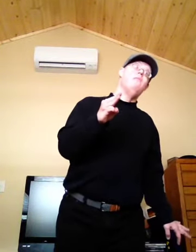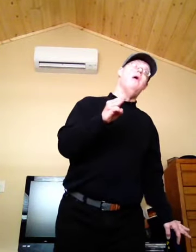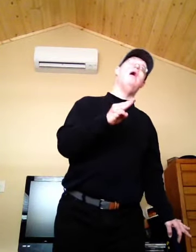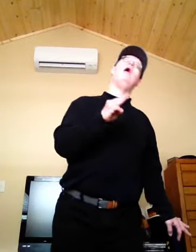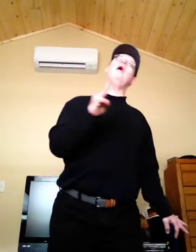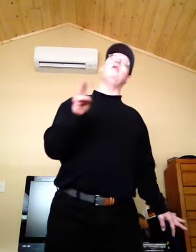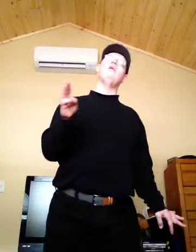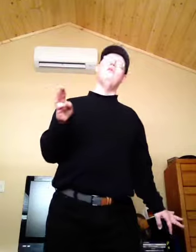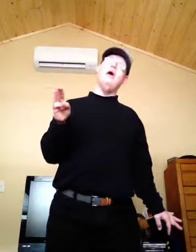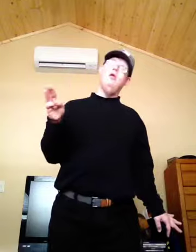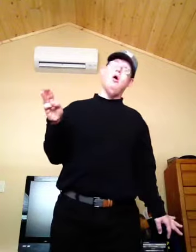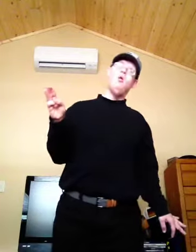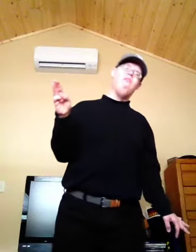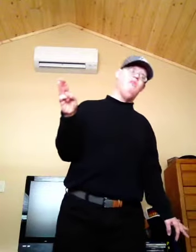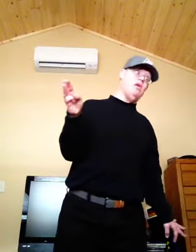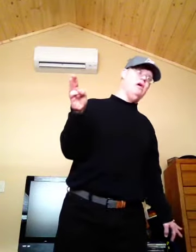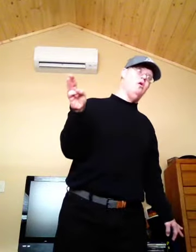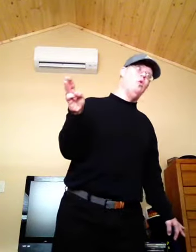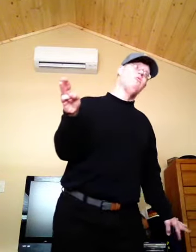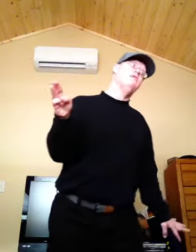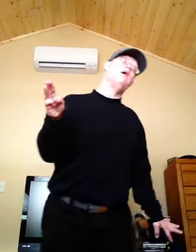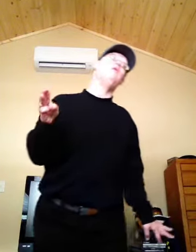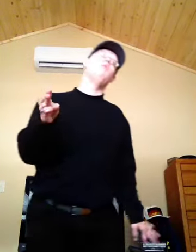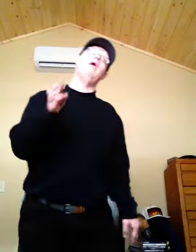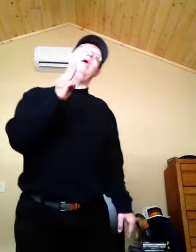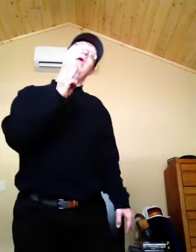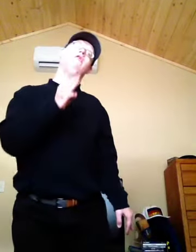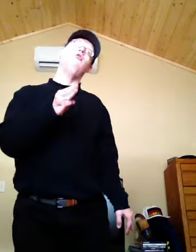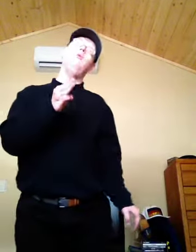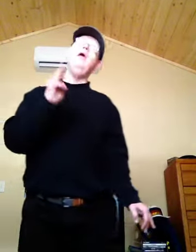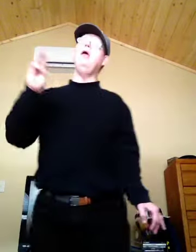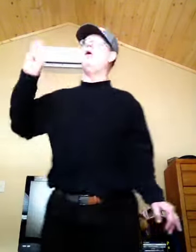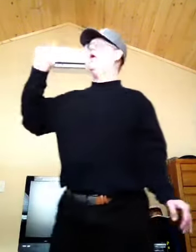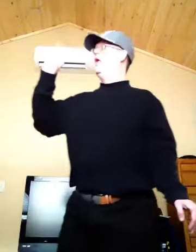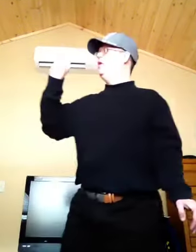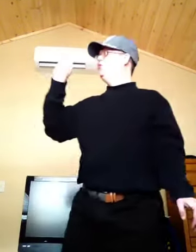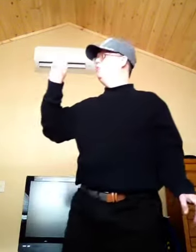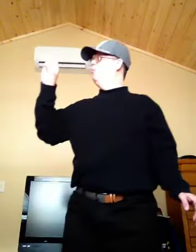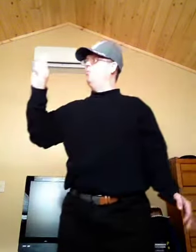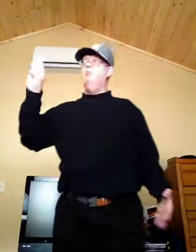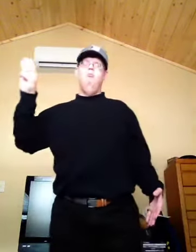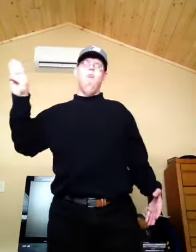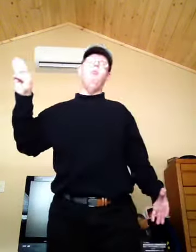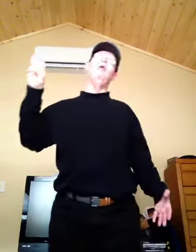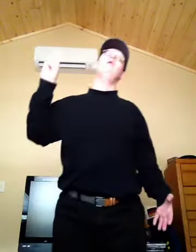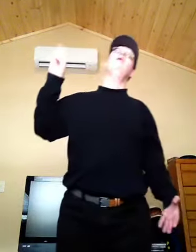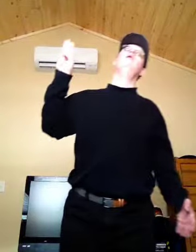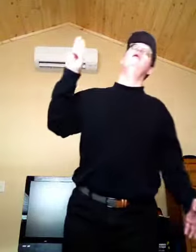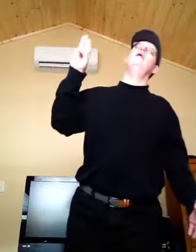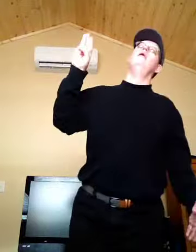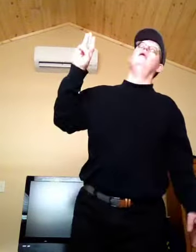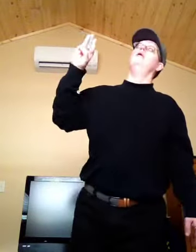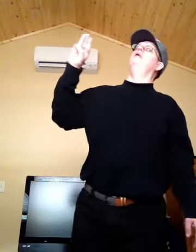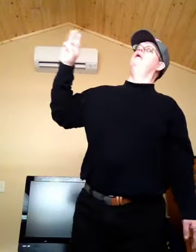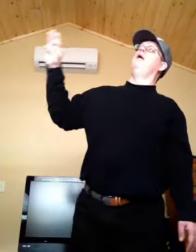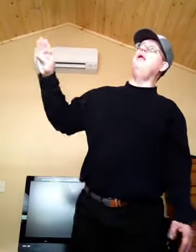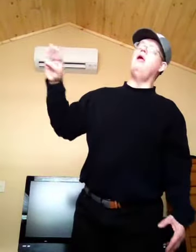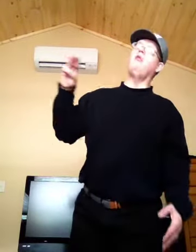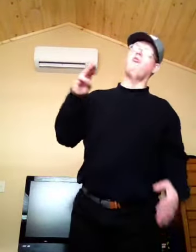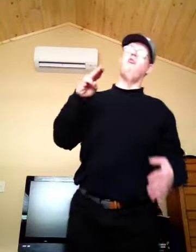He does not know if he's in goal tonight but he could be. But he needs to